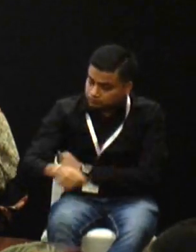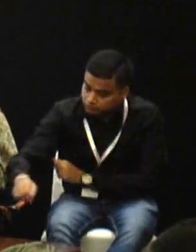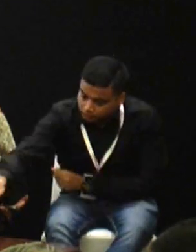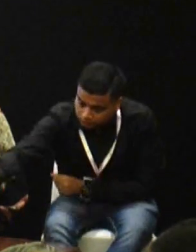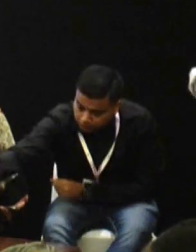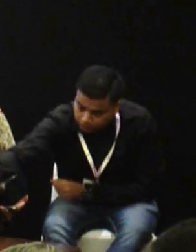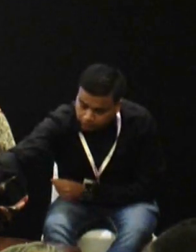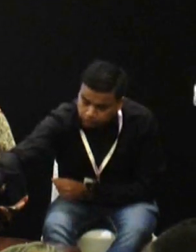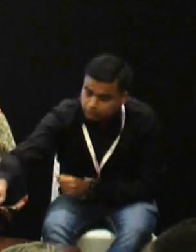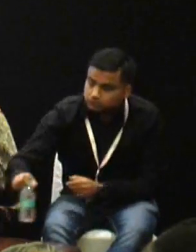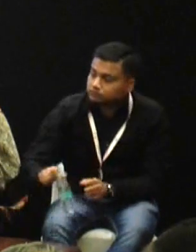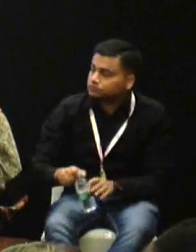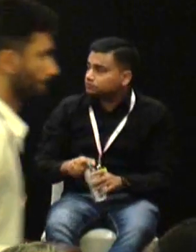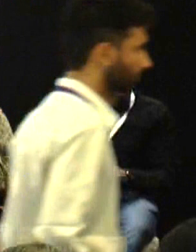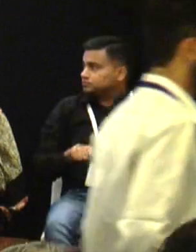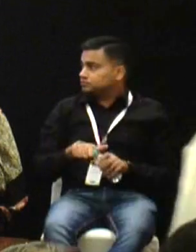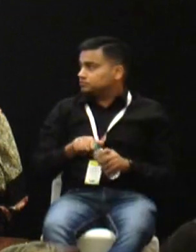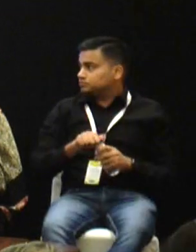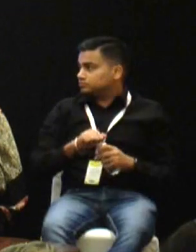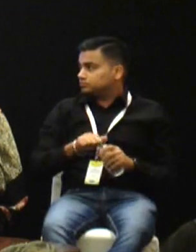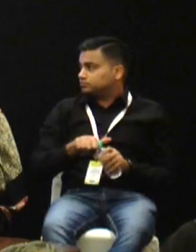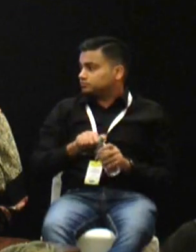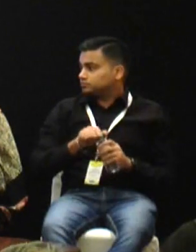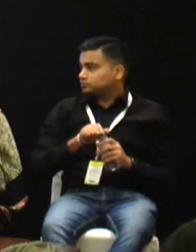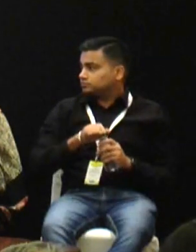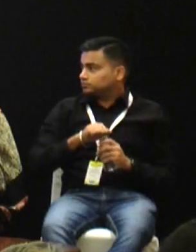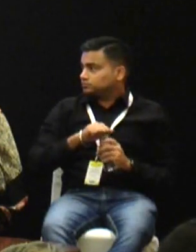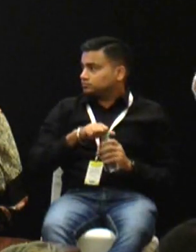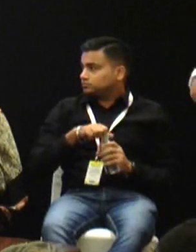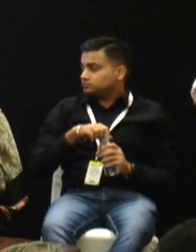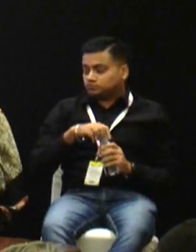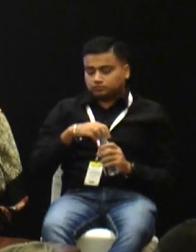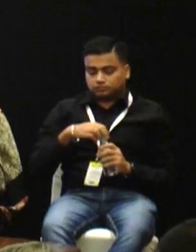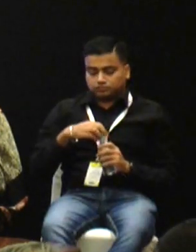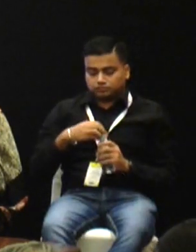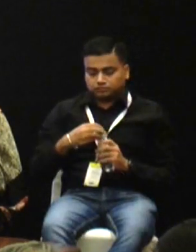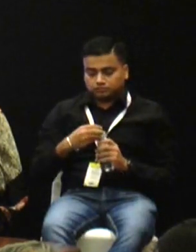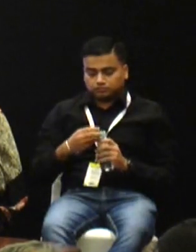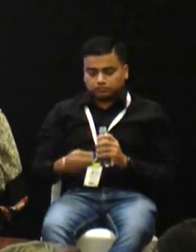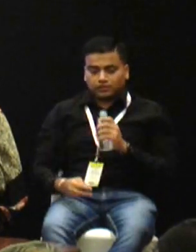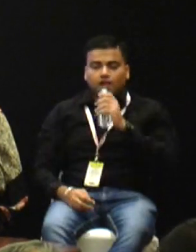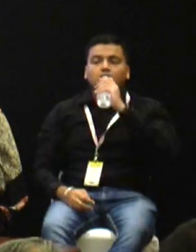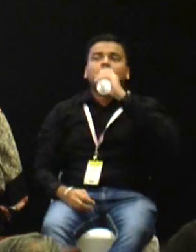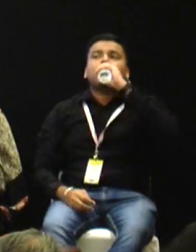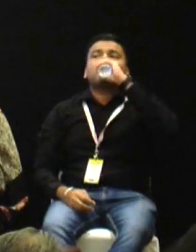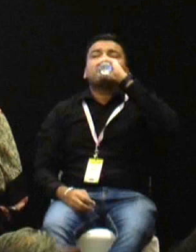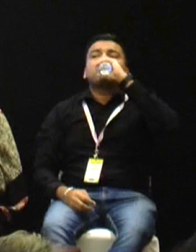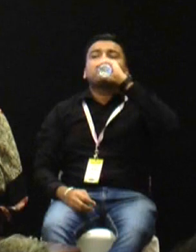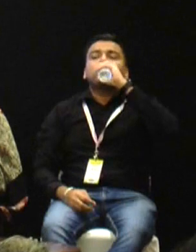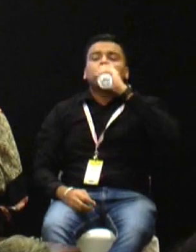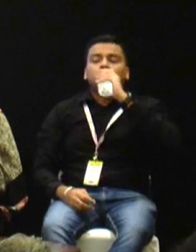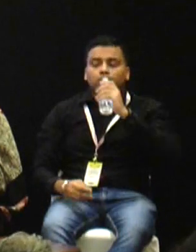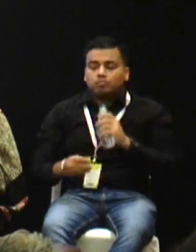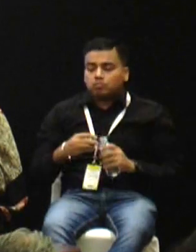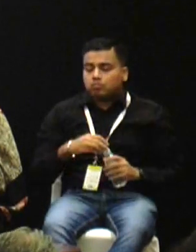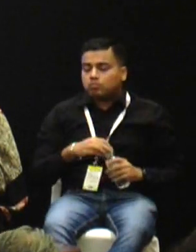Now, I have dyslexia and sharing a very interesting story to support my argument. So, recently we had, um,